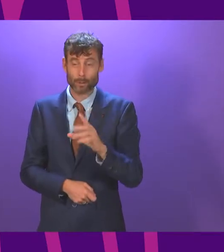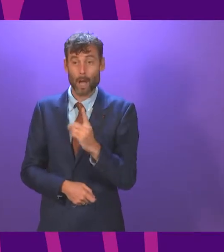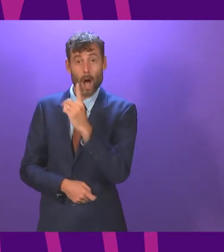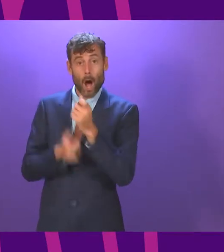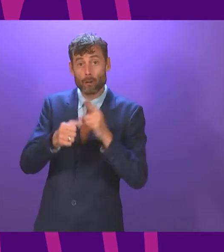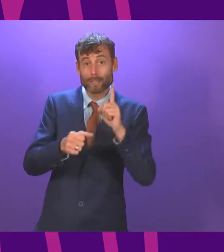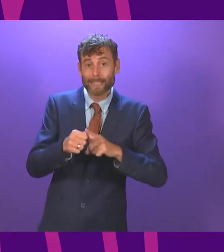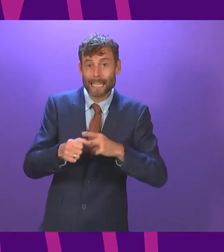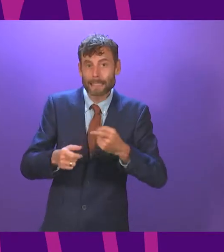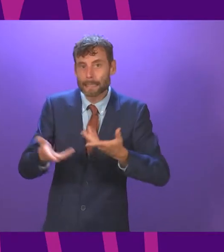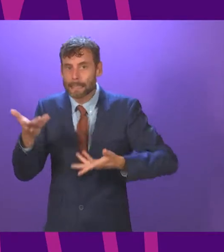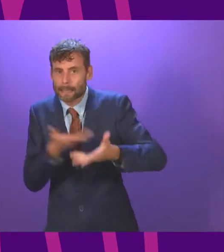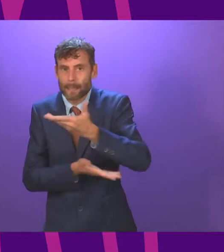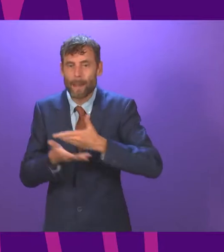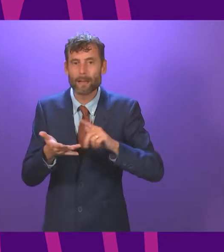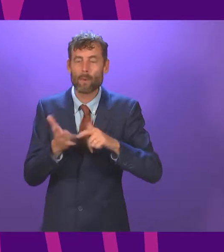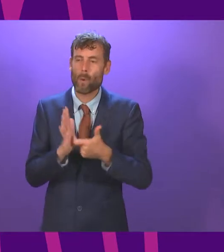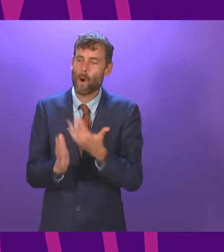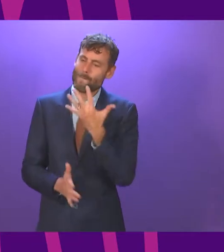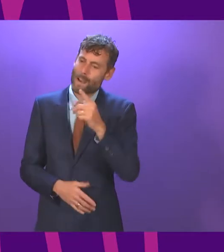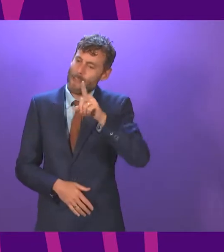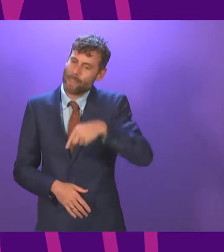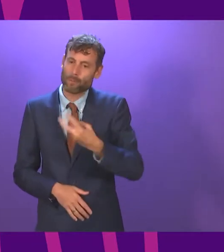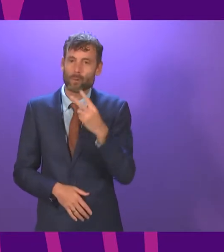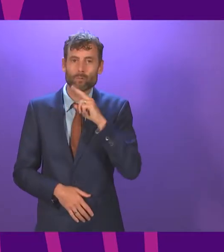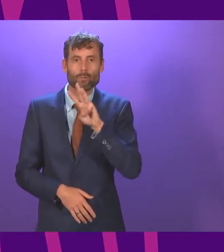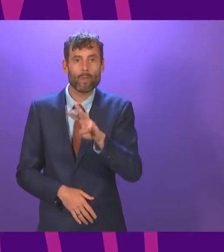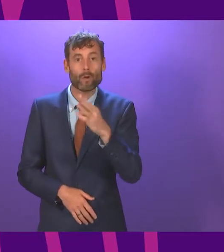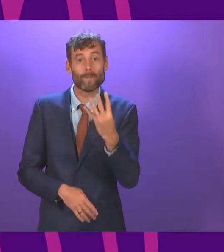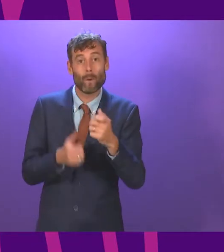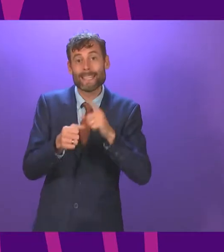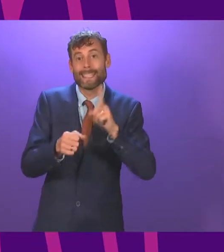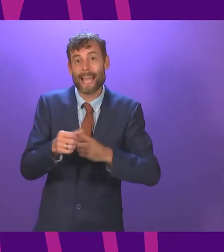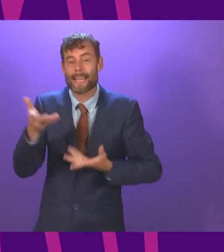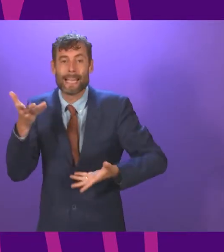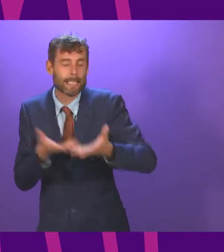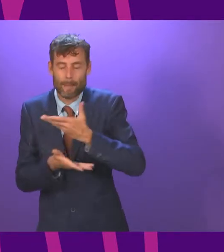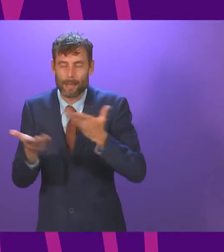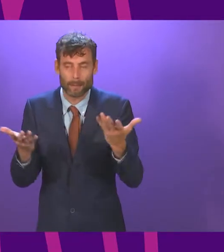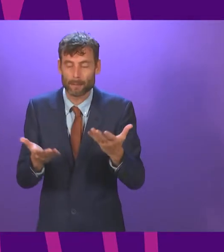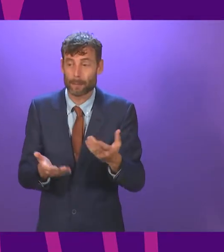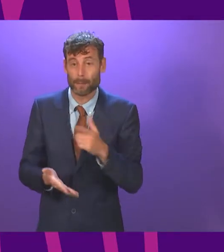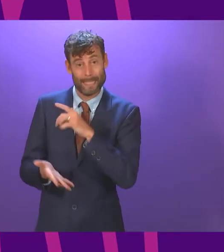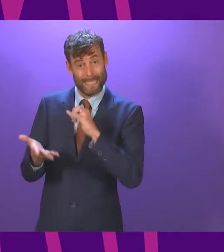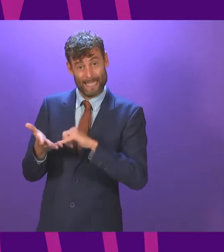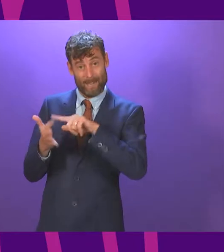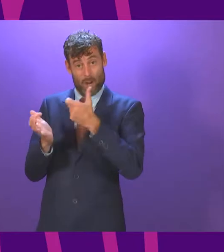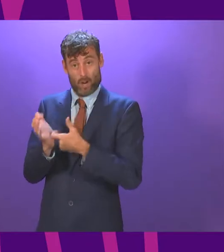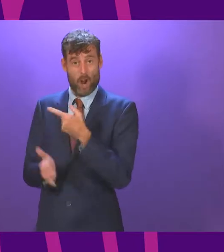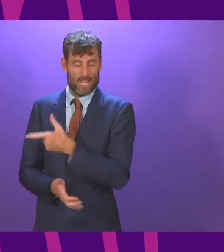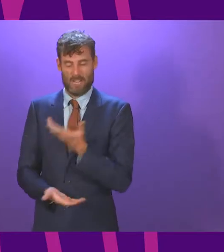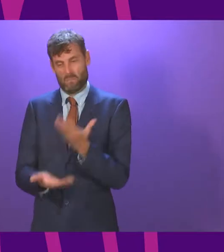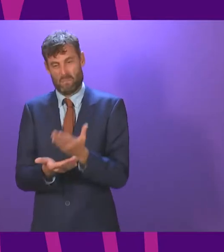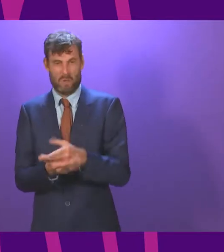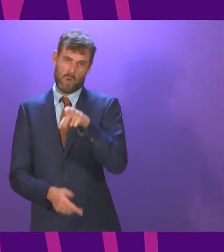debate or the 5,234 day debate because Stephen Kerr has marshaled the